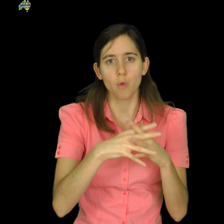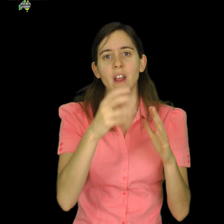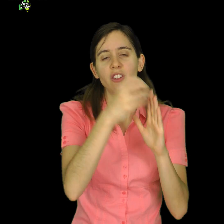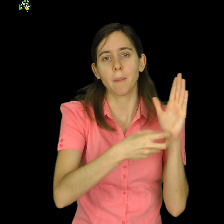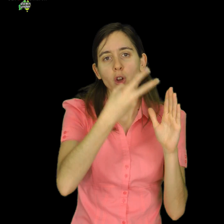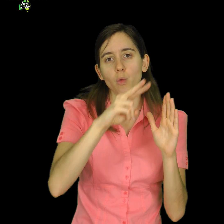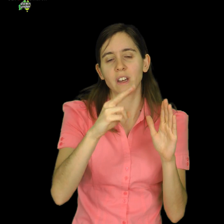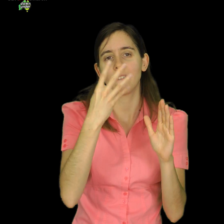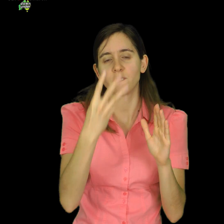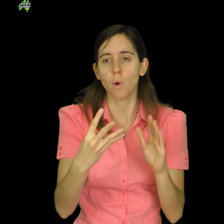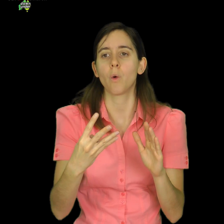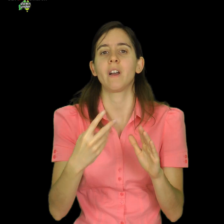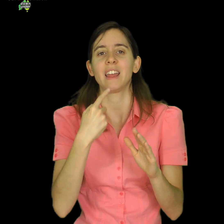days, the love of many will grow cold.